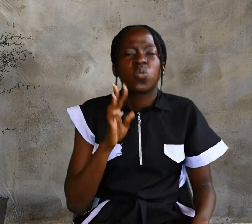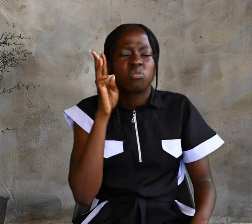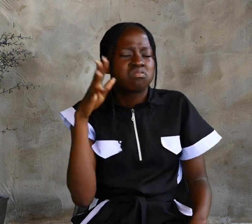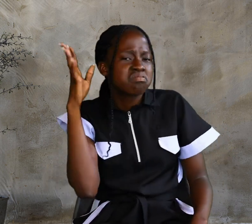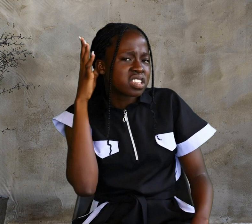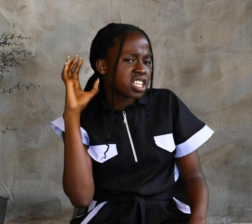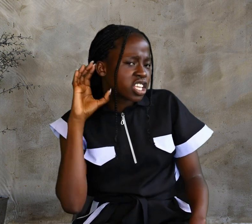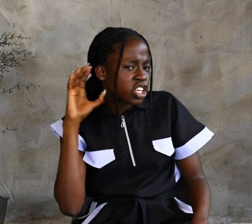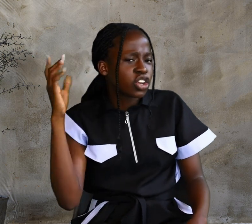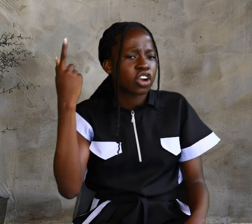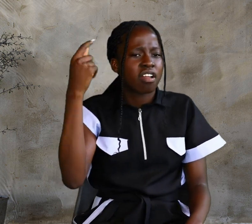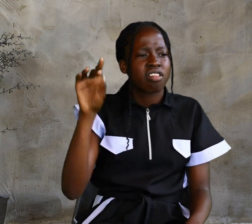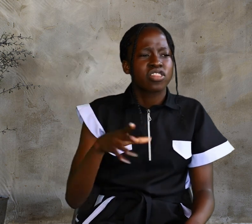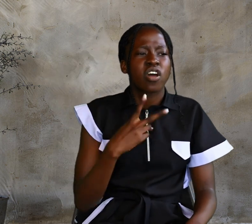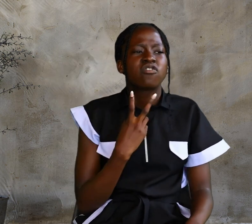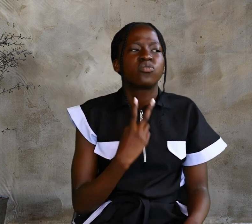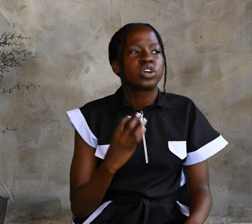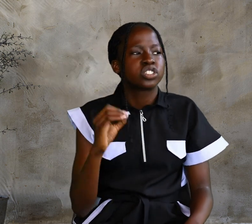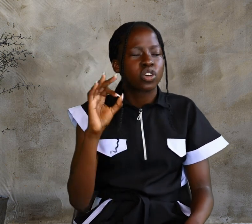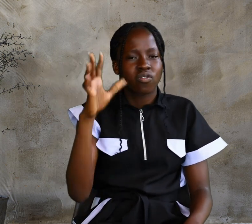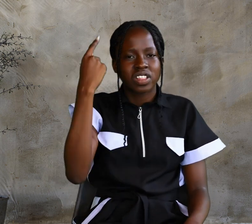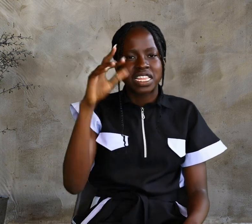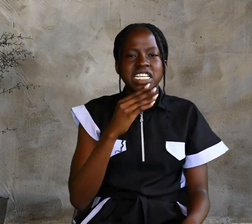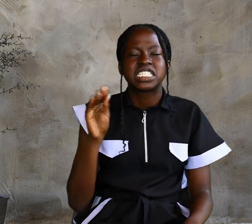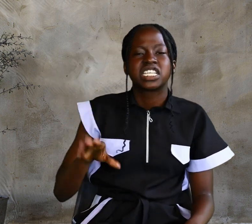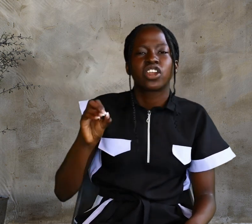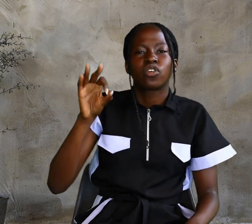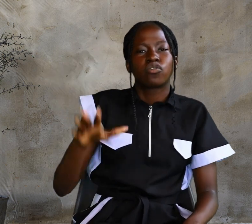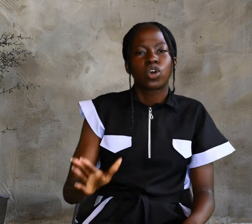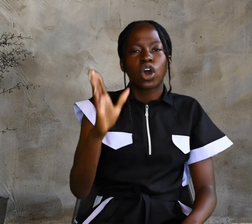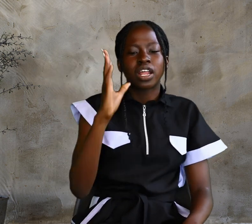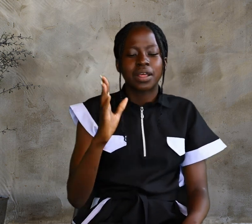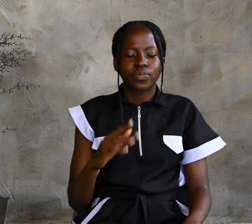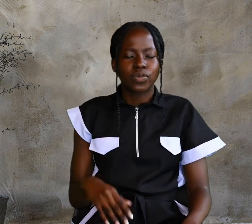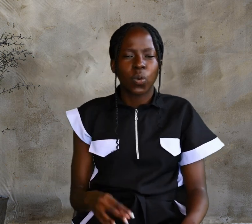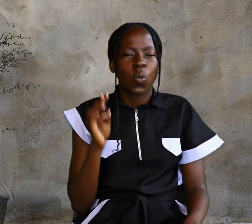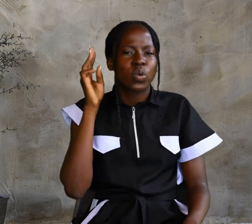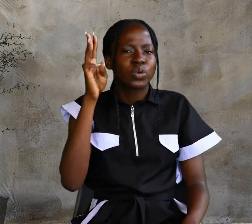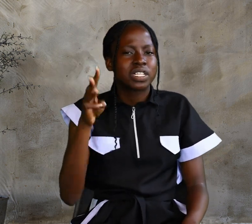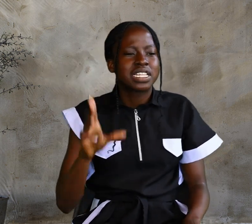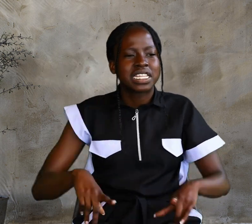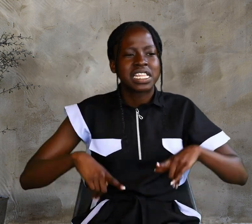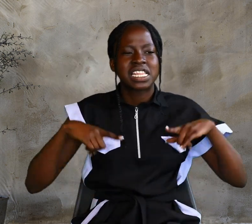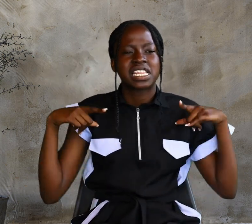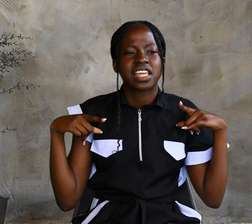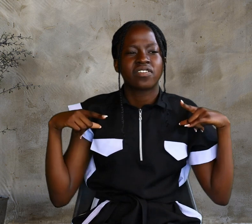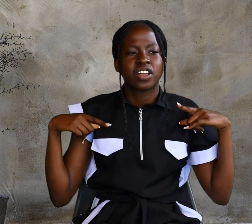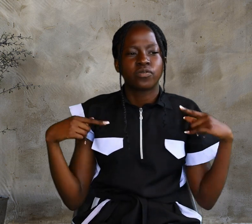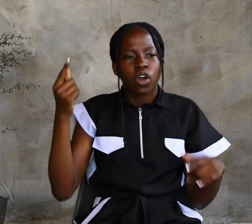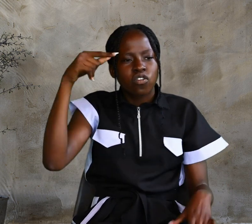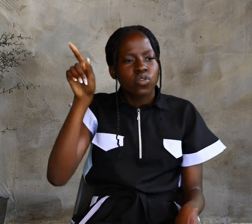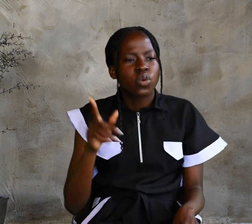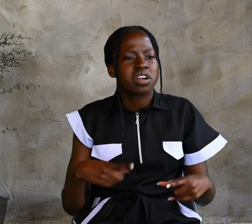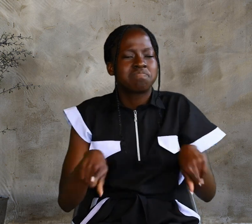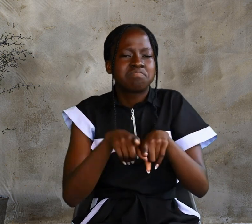and those who hear will live. For as the Father has life in himself,